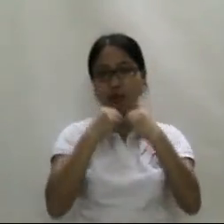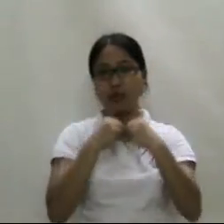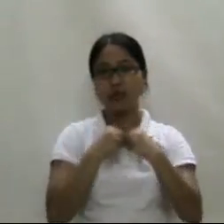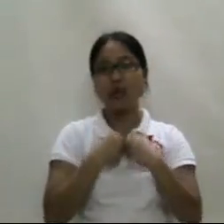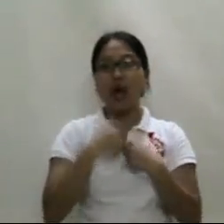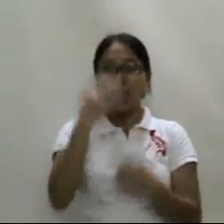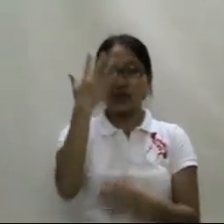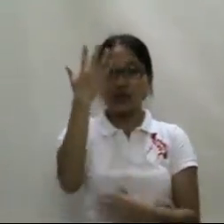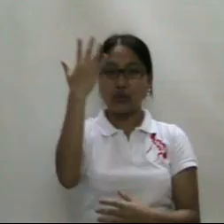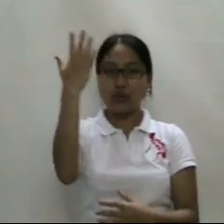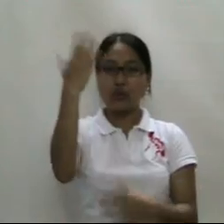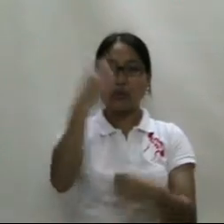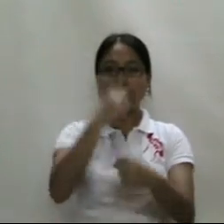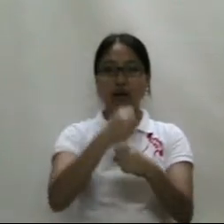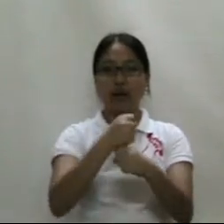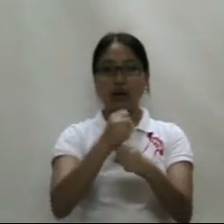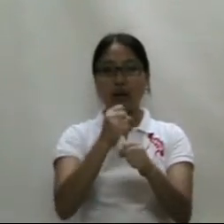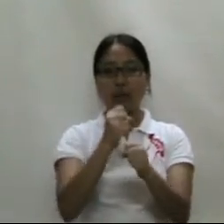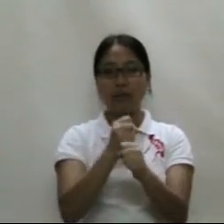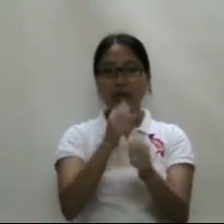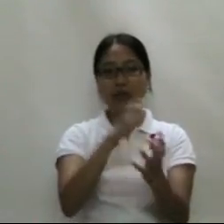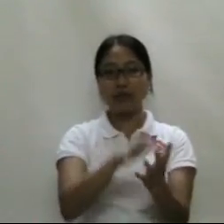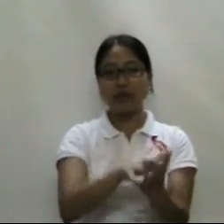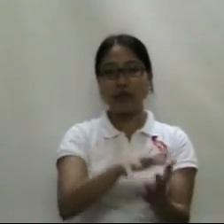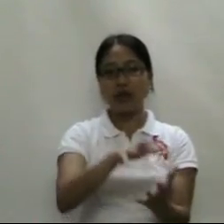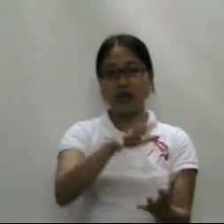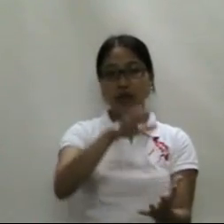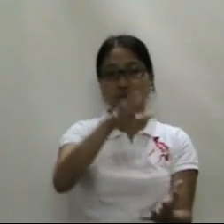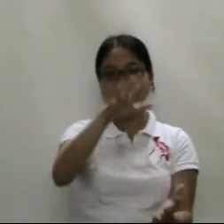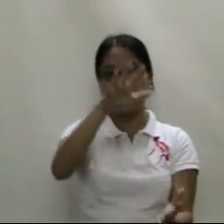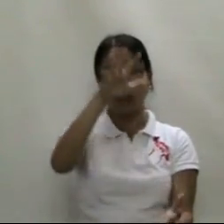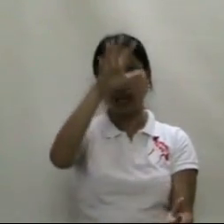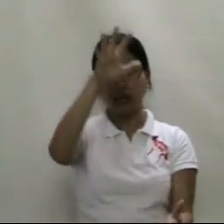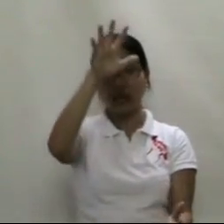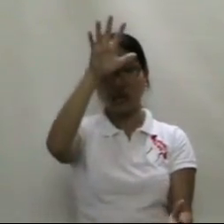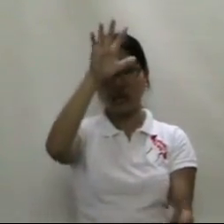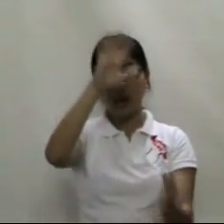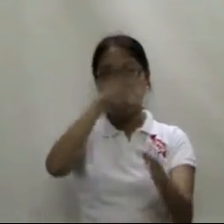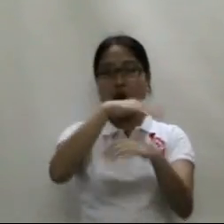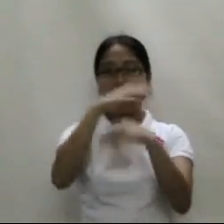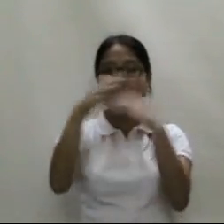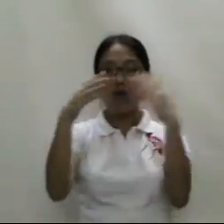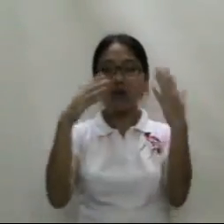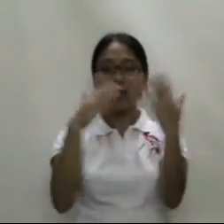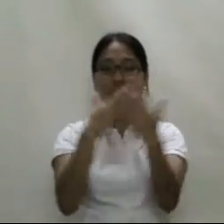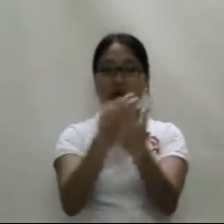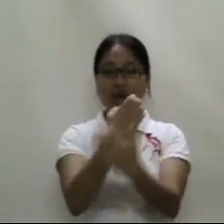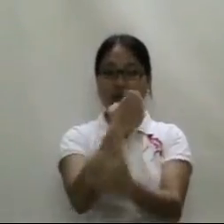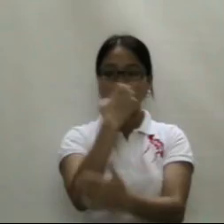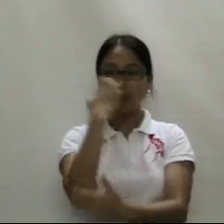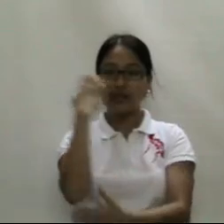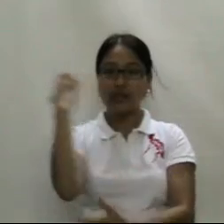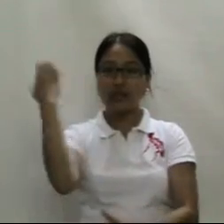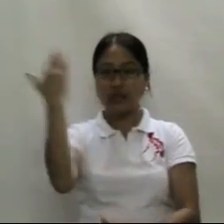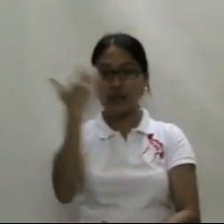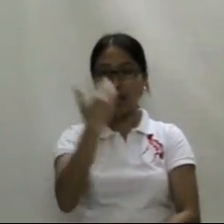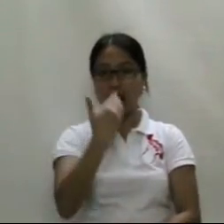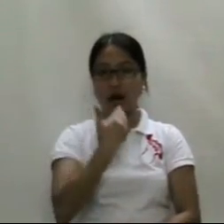-spangled banner wave What else do I